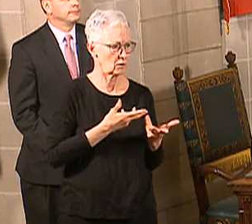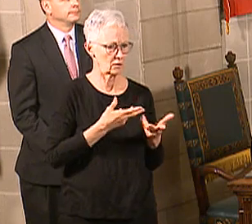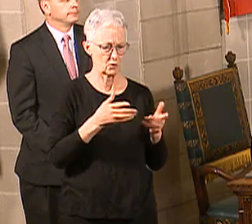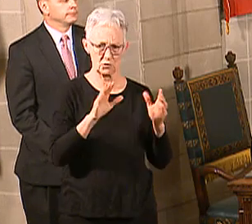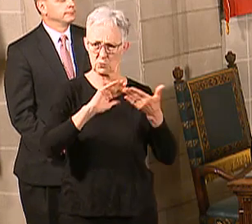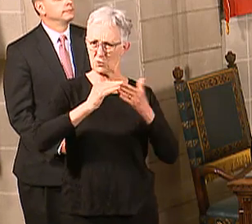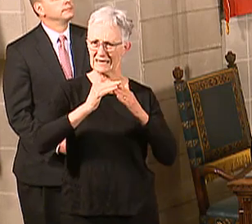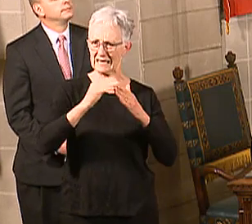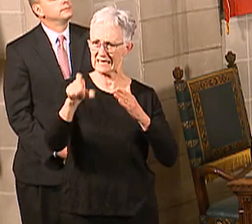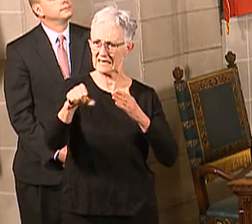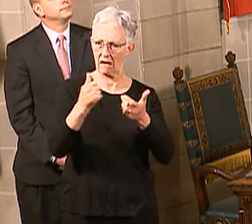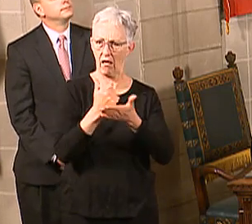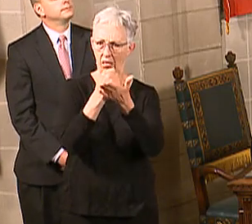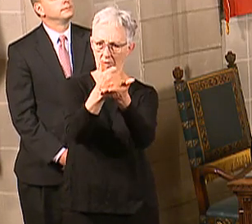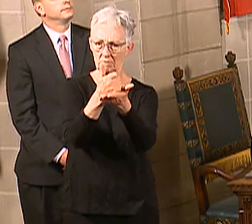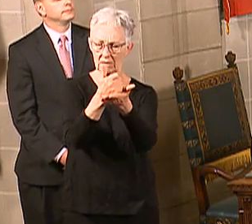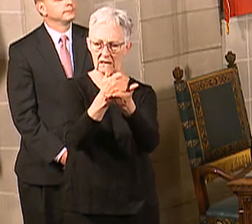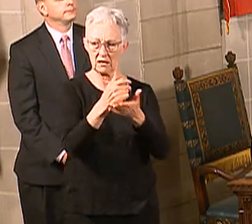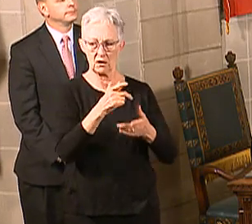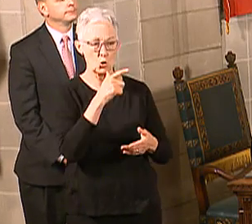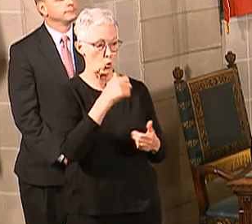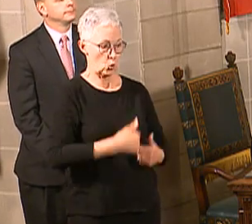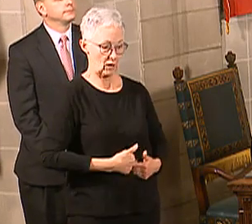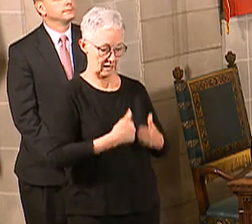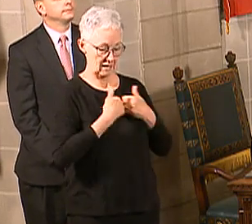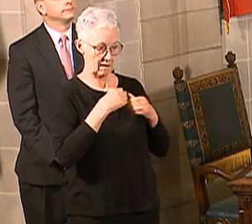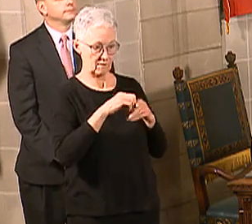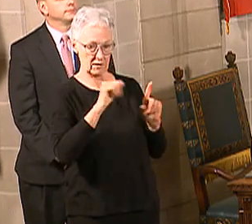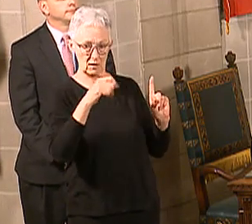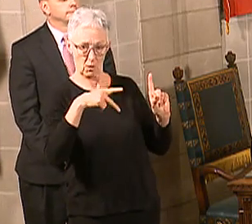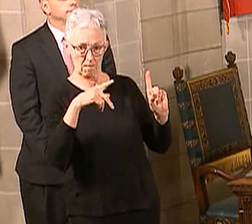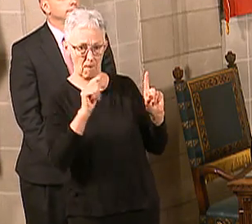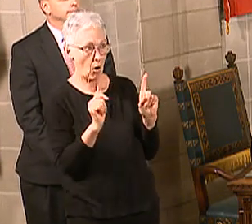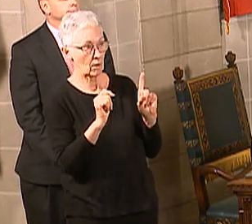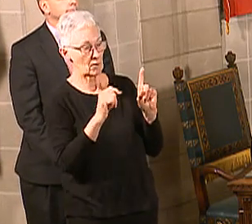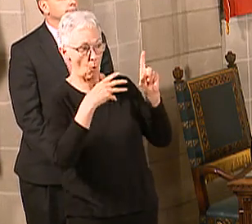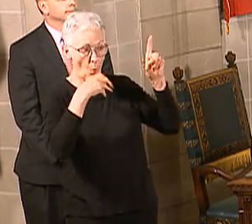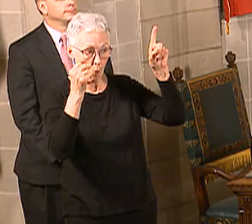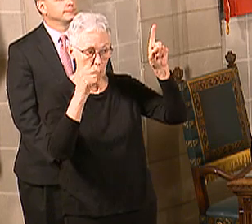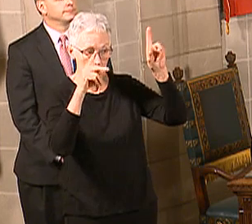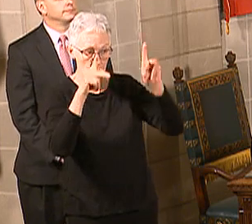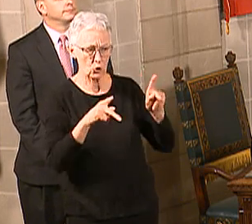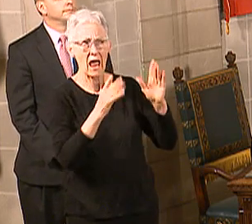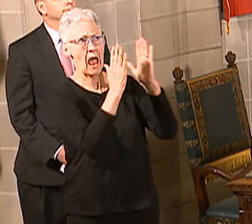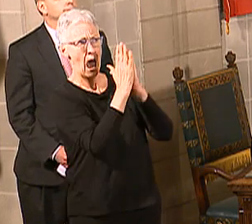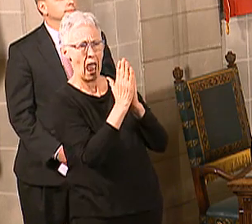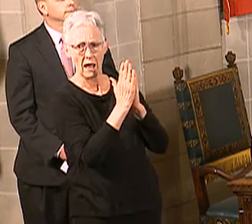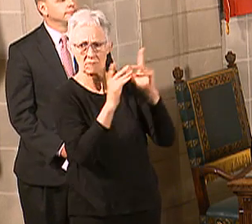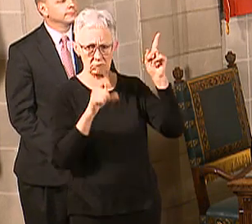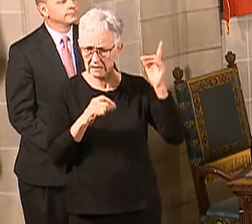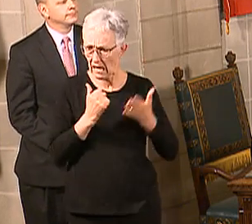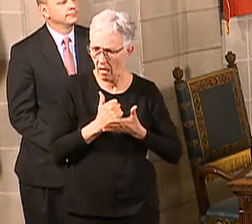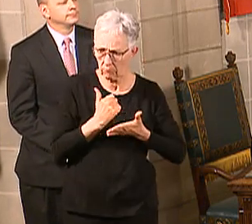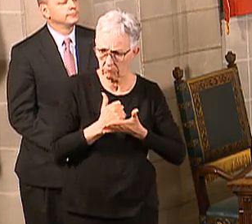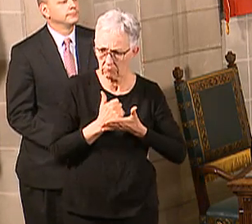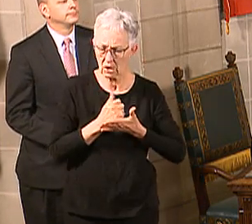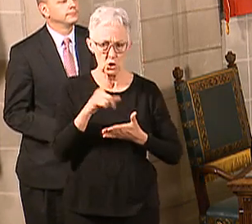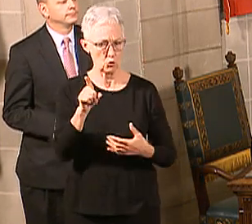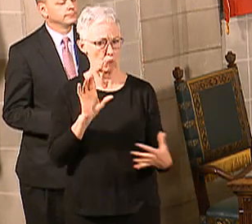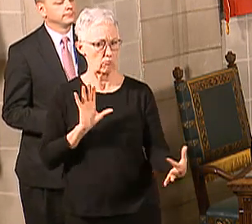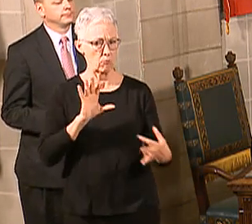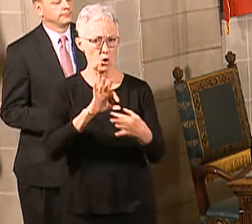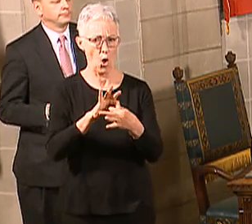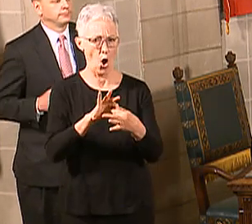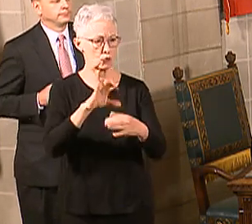that you know are older, ask them if they need help. You know, shoot them a text. See if they need anything. If you're in a parish, be working with your